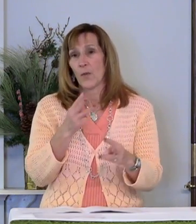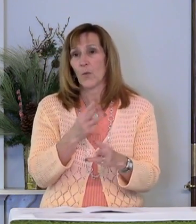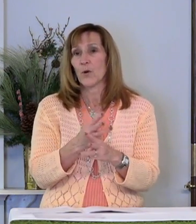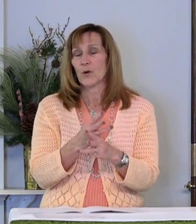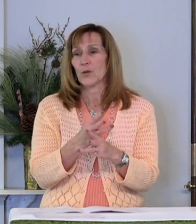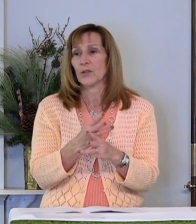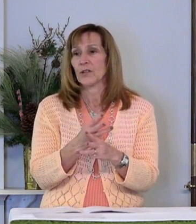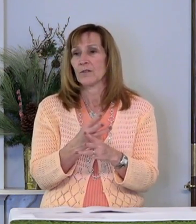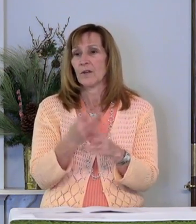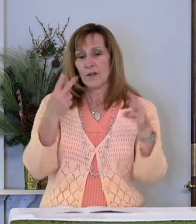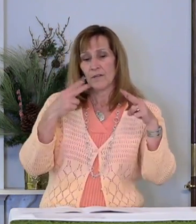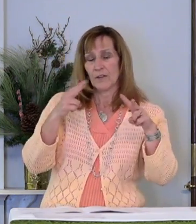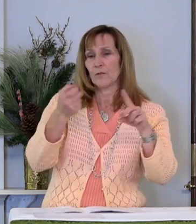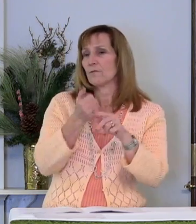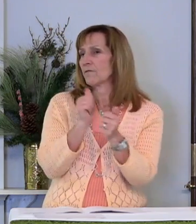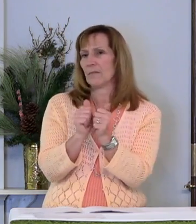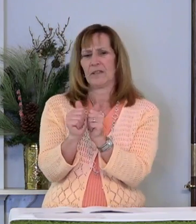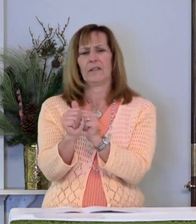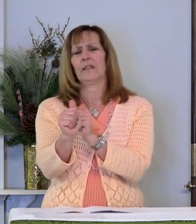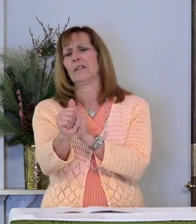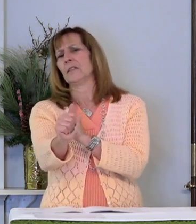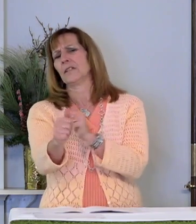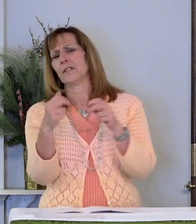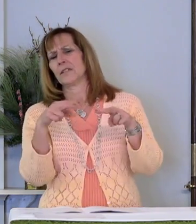viewed from a distance.